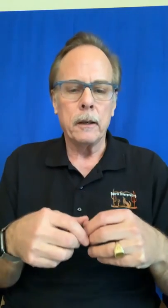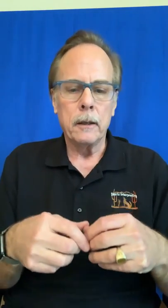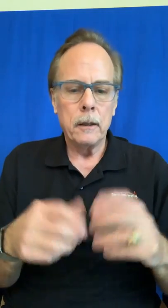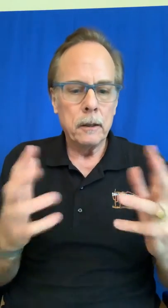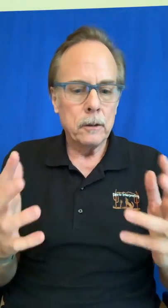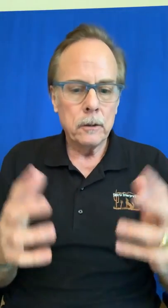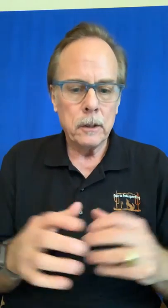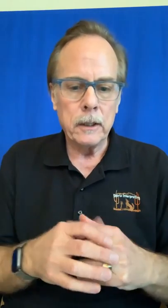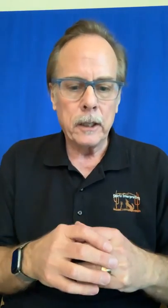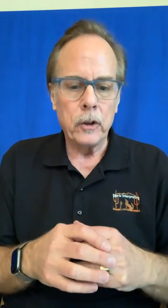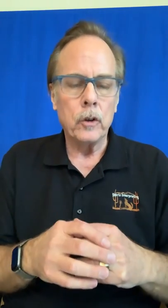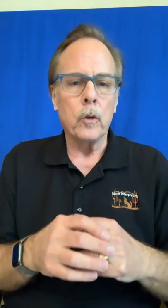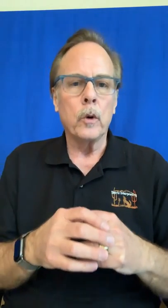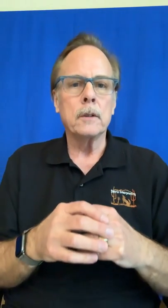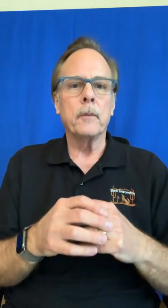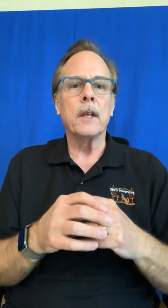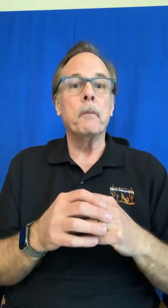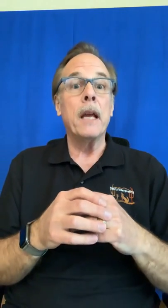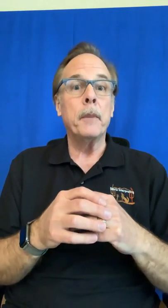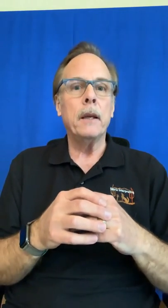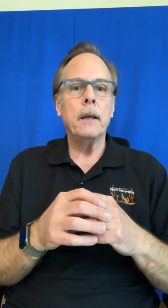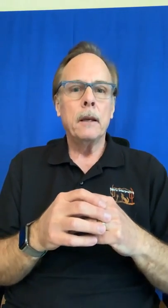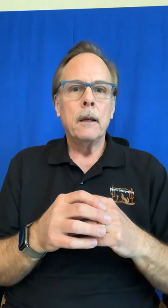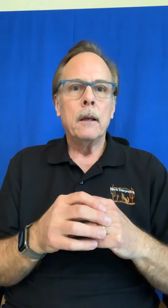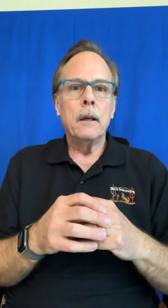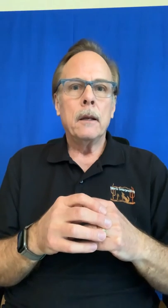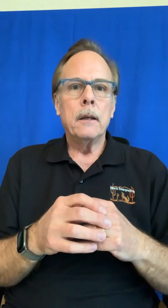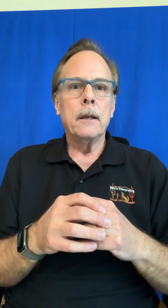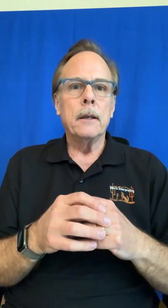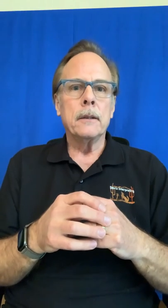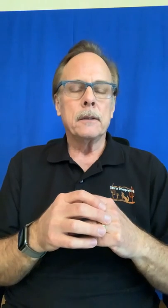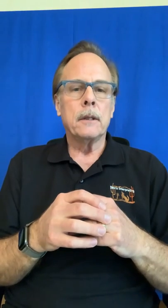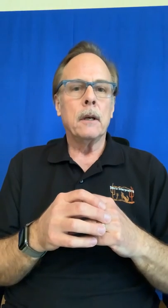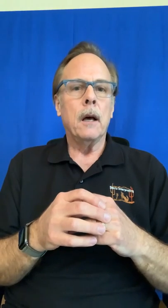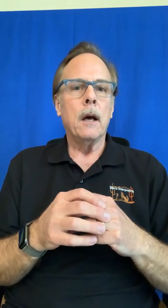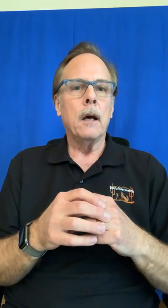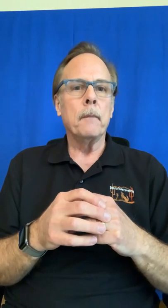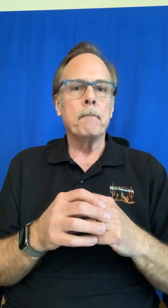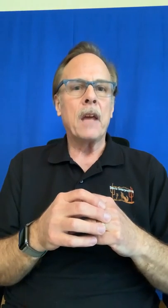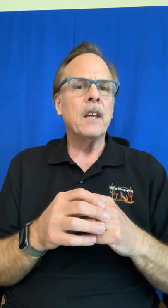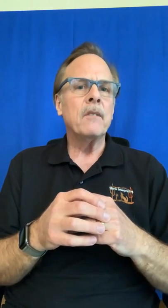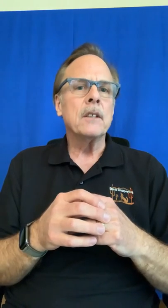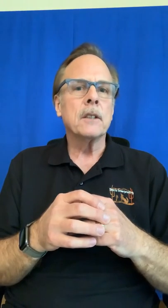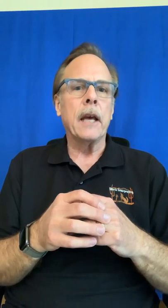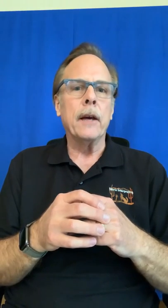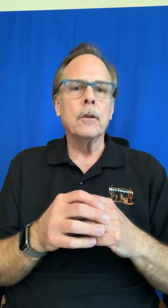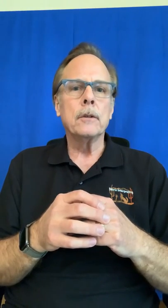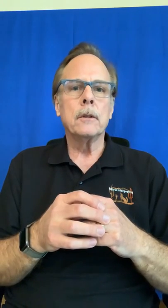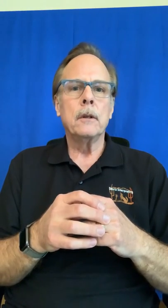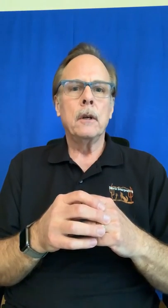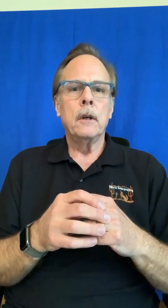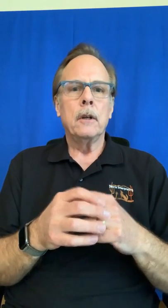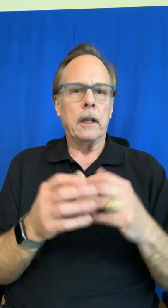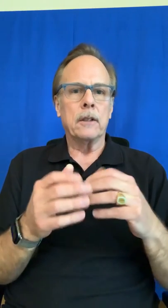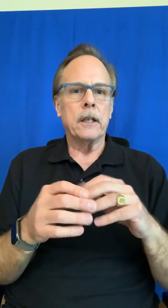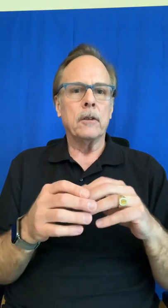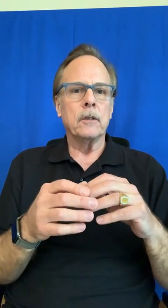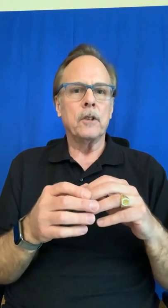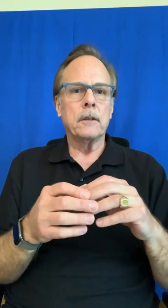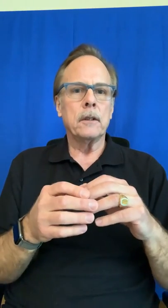indicating you don't want something maybe is um I think of as scales like the scales of justice